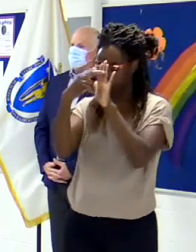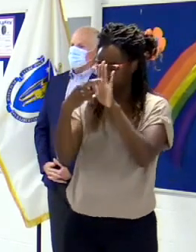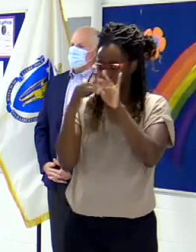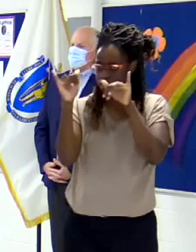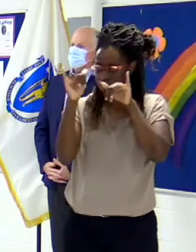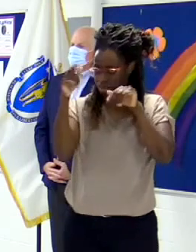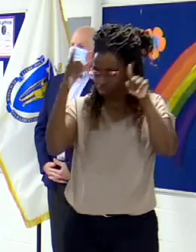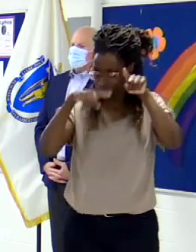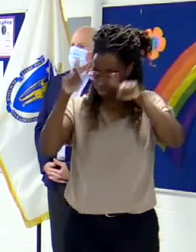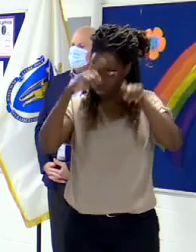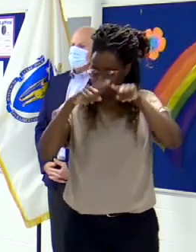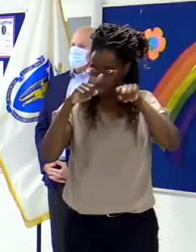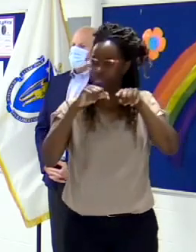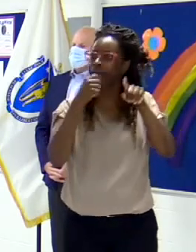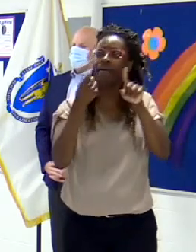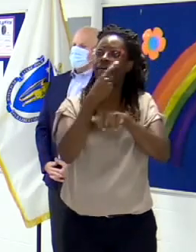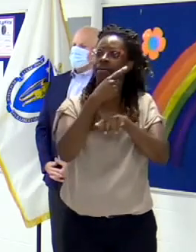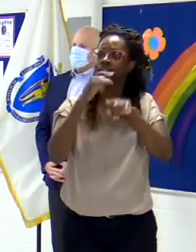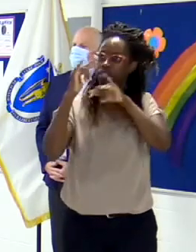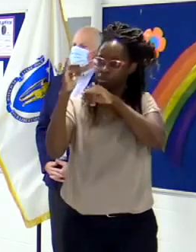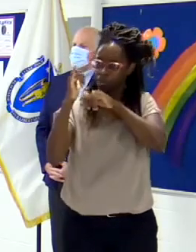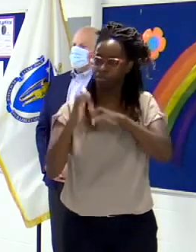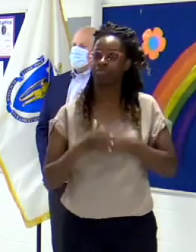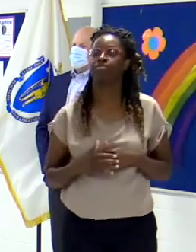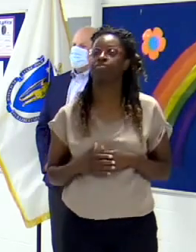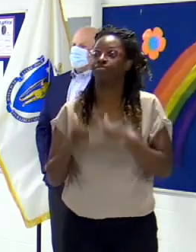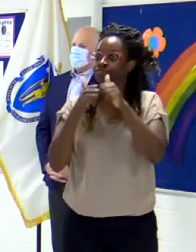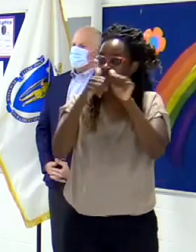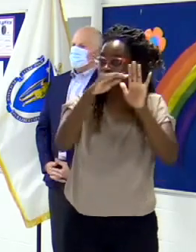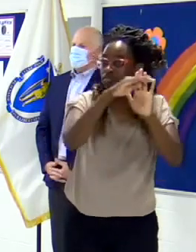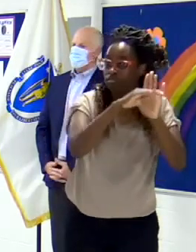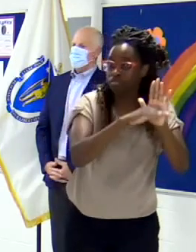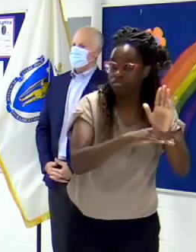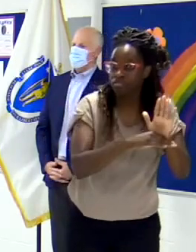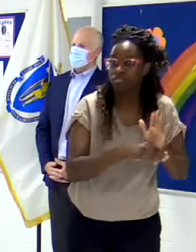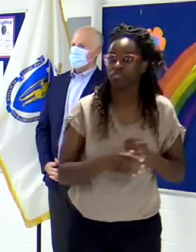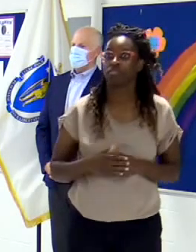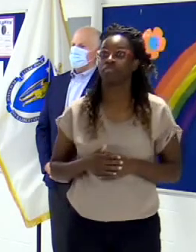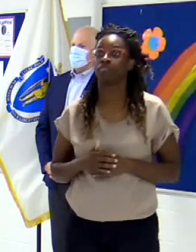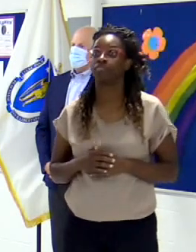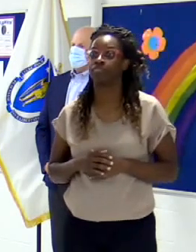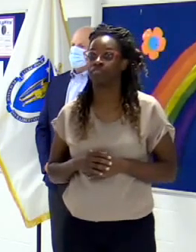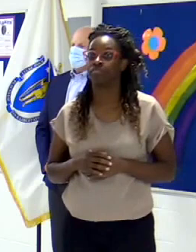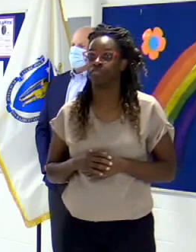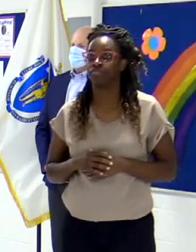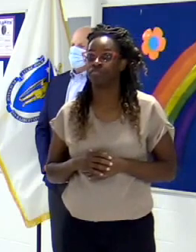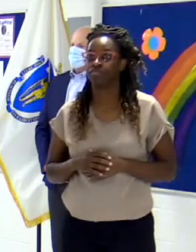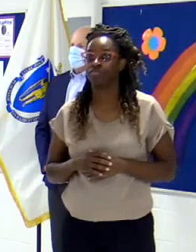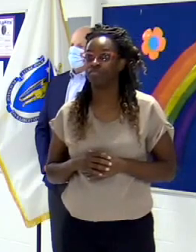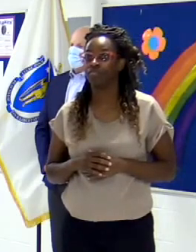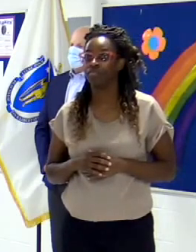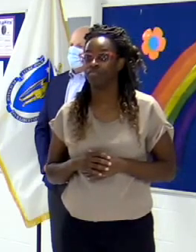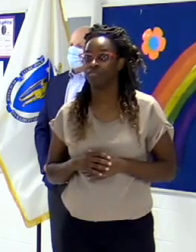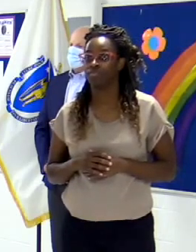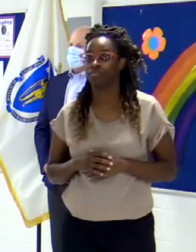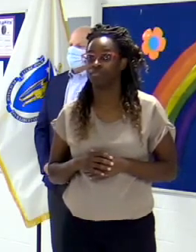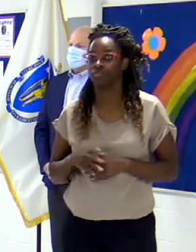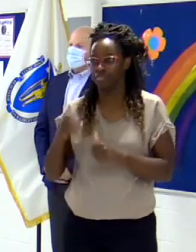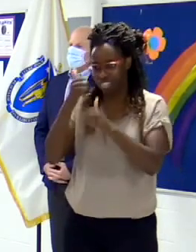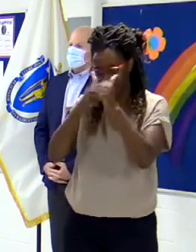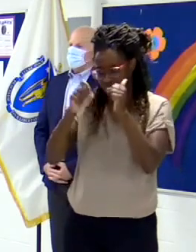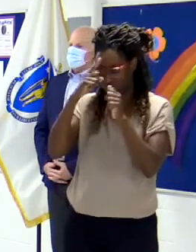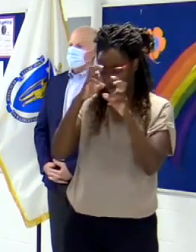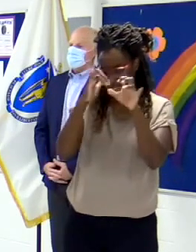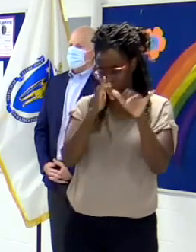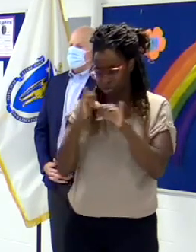set of protocols, the same set of guidelines that are all being enforced and administered the same way in every state. And it's going to take us a few